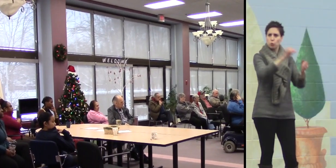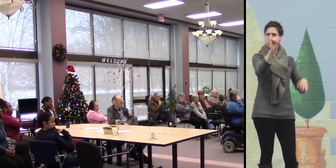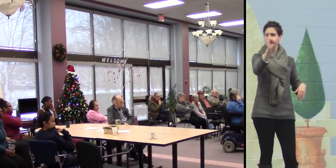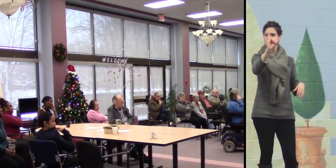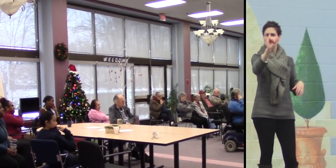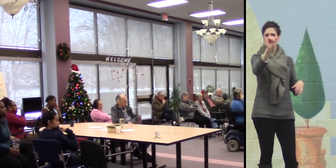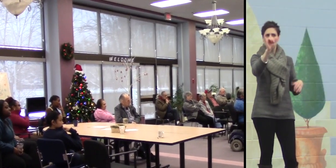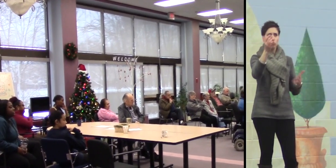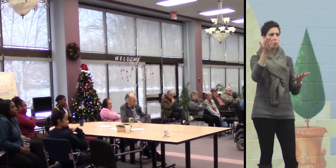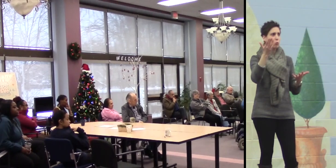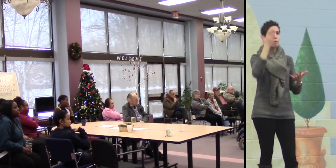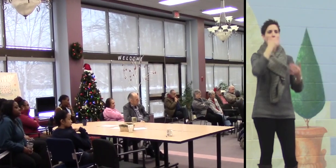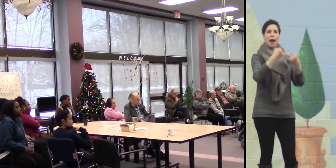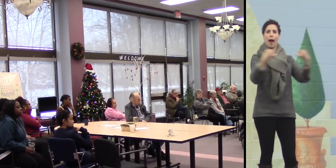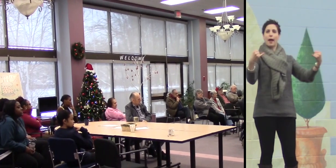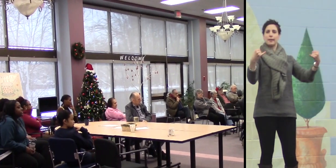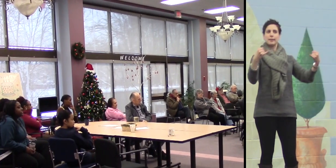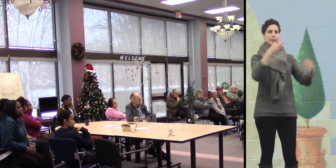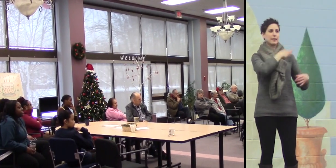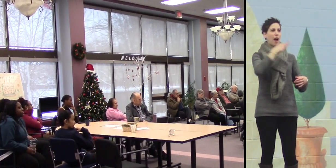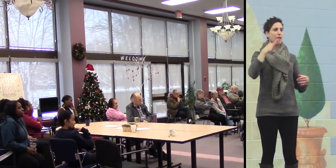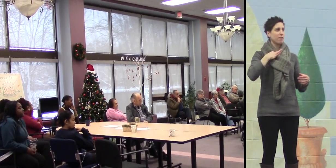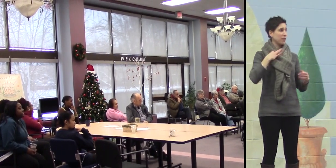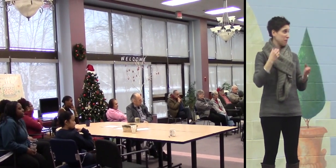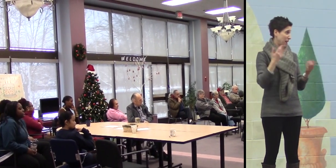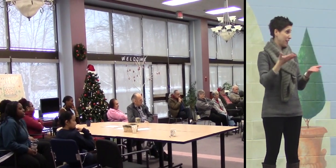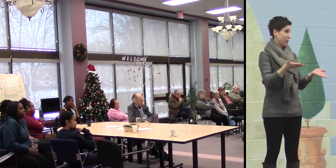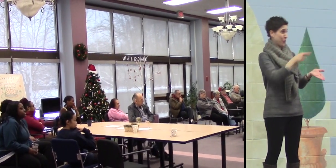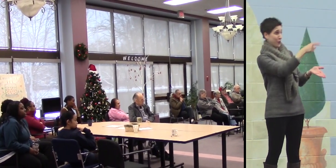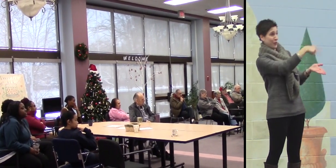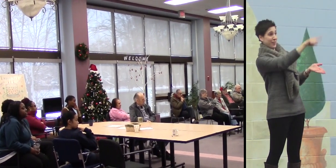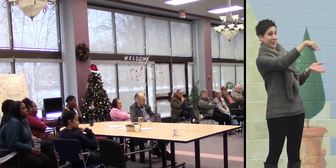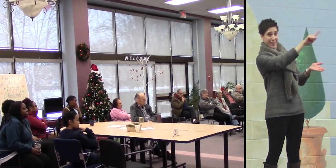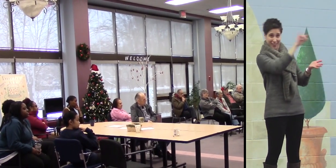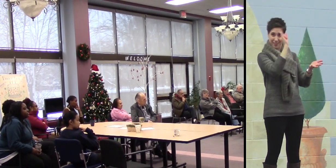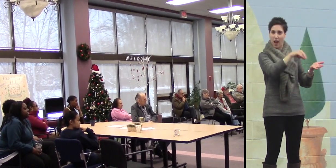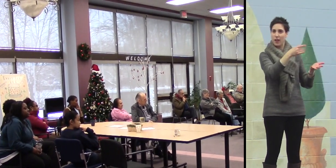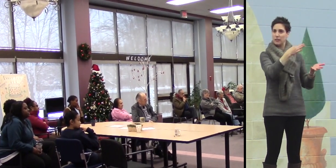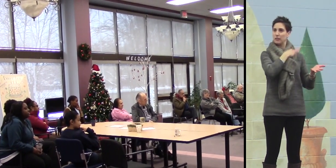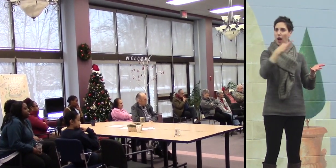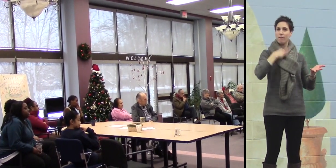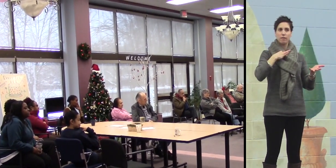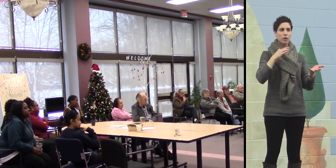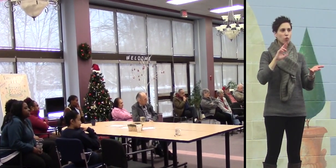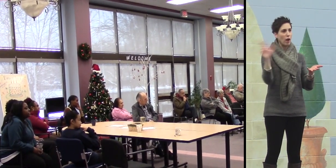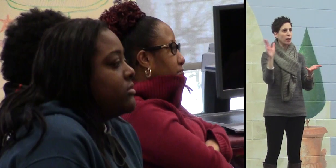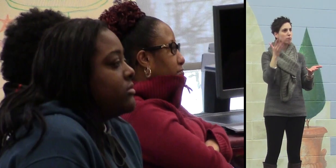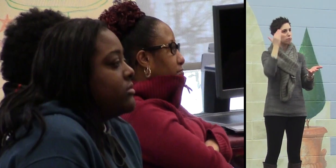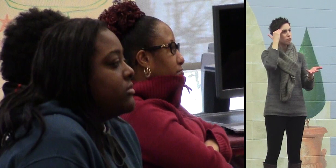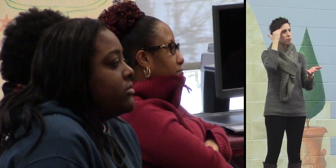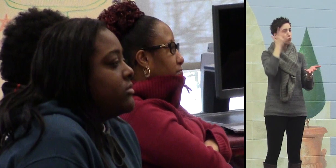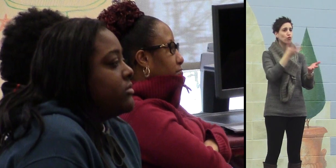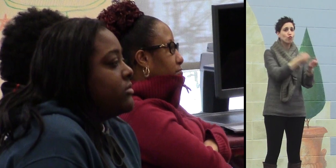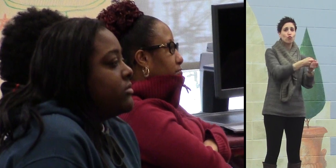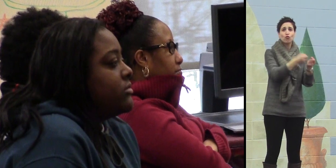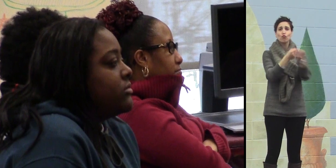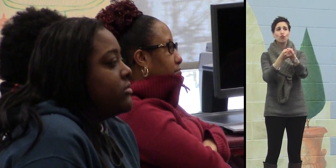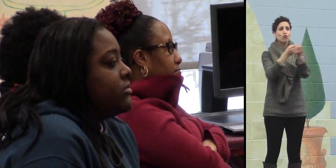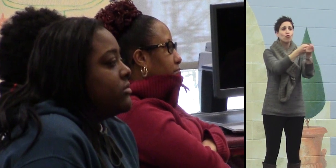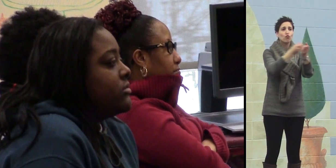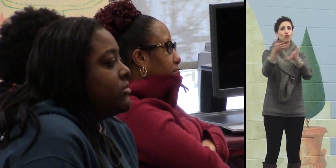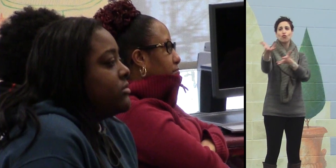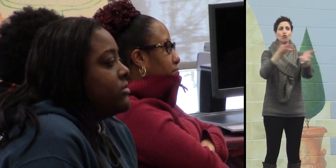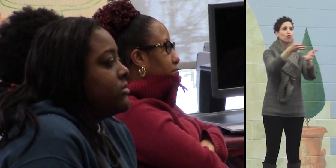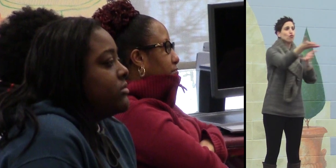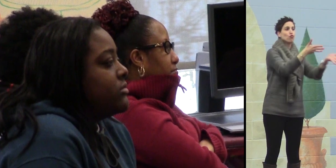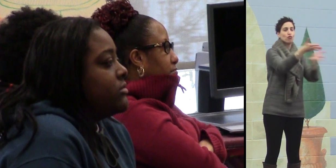The people on the front line, and many are here right now. They're interacting every day, every minute with